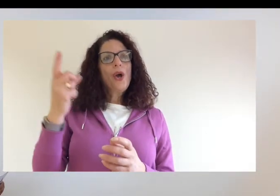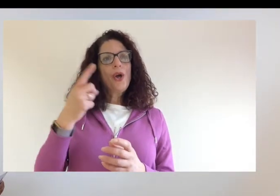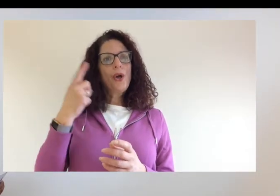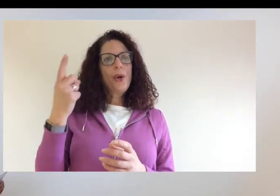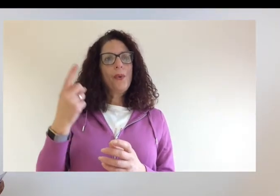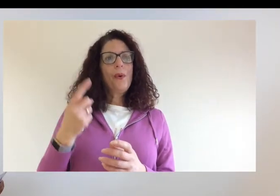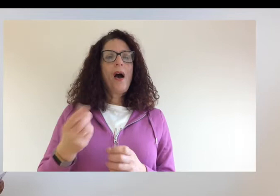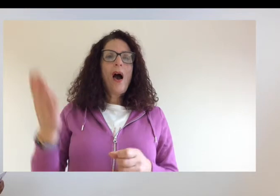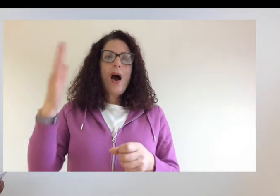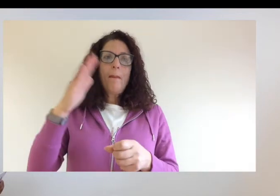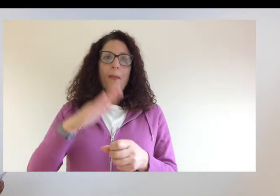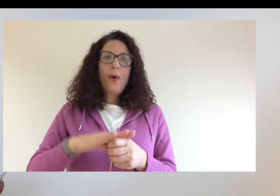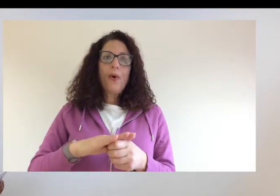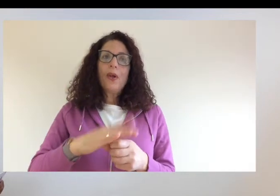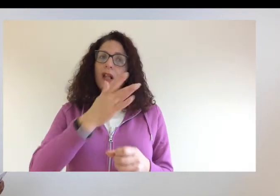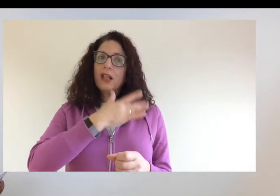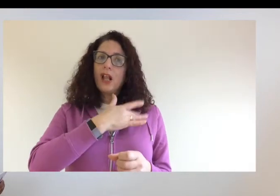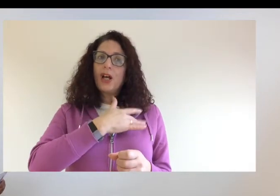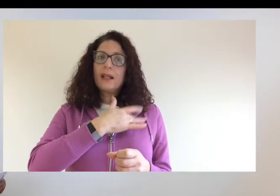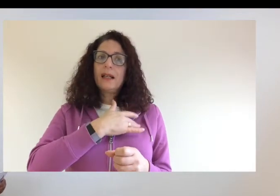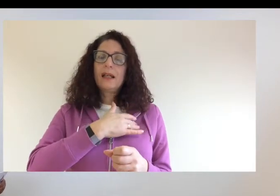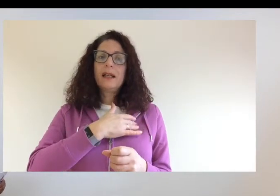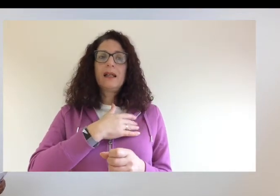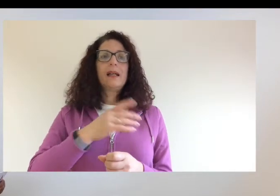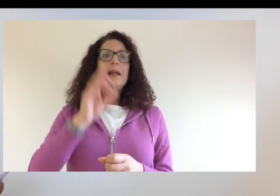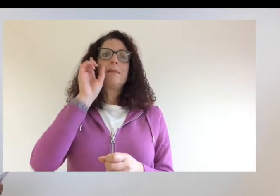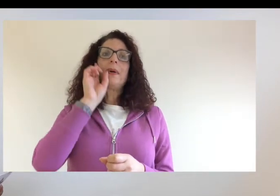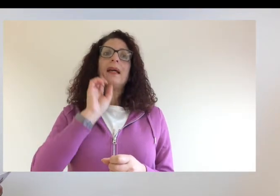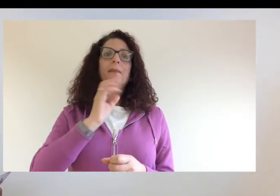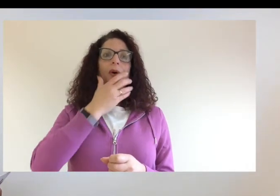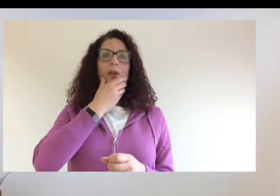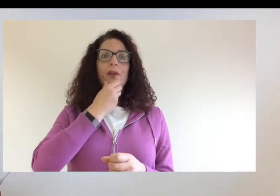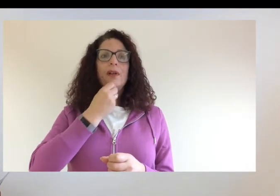Who are the more likely people to get pooly?